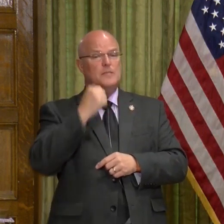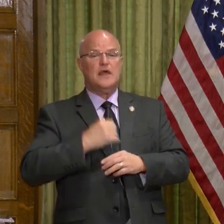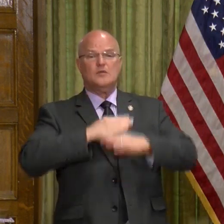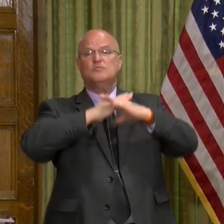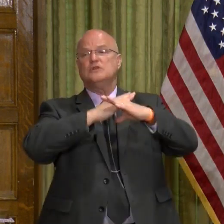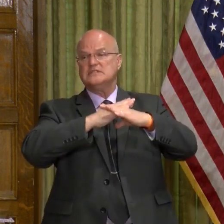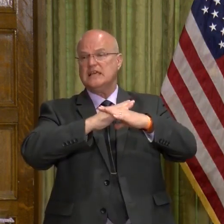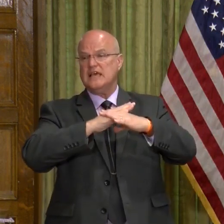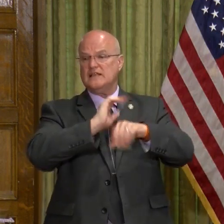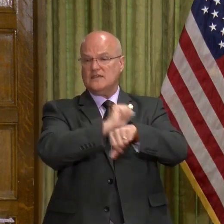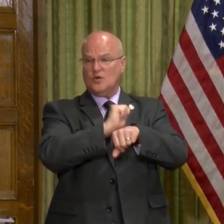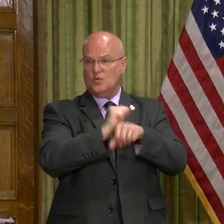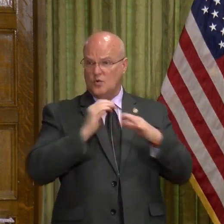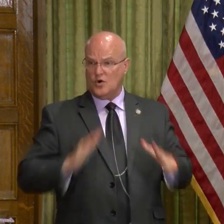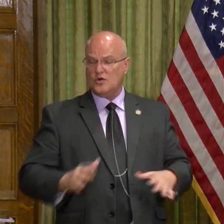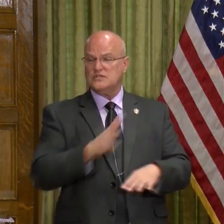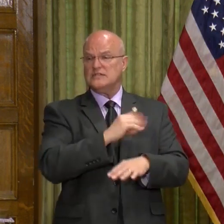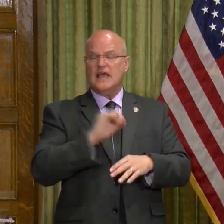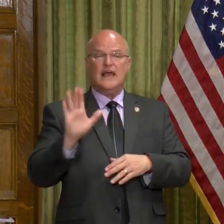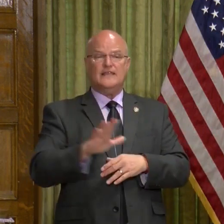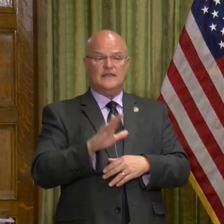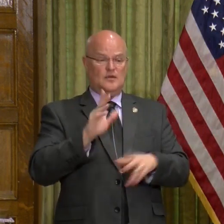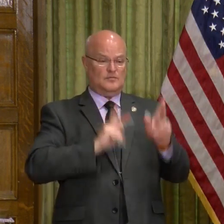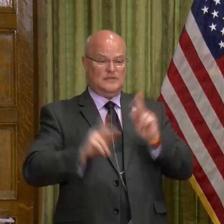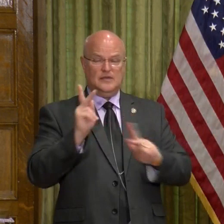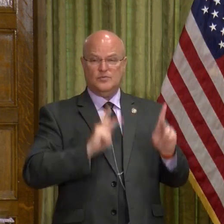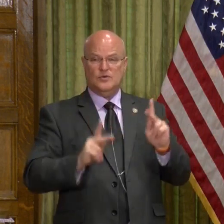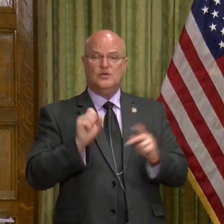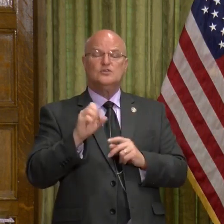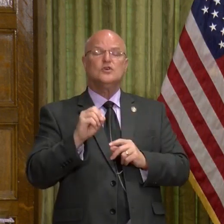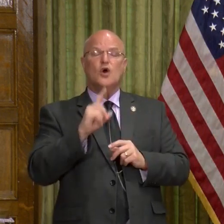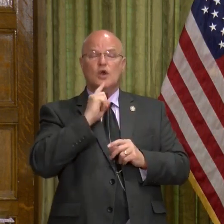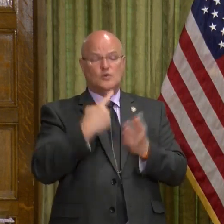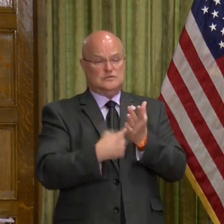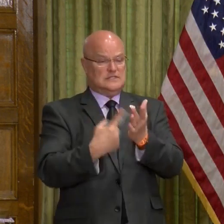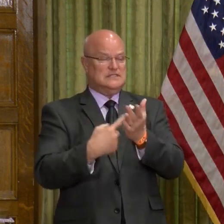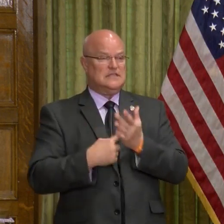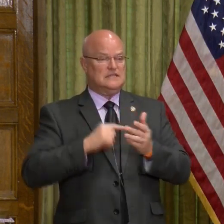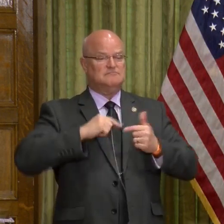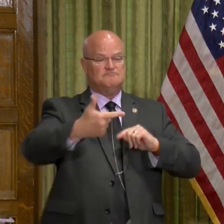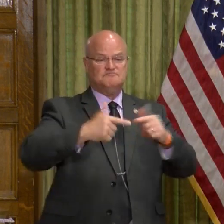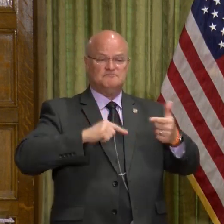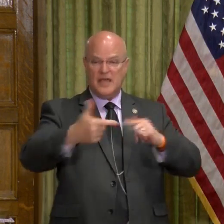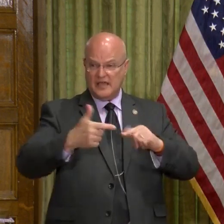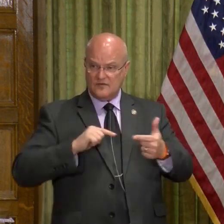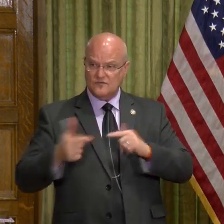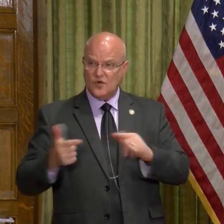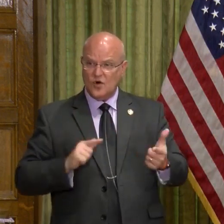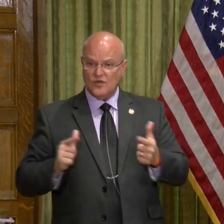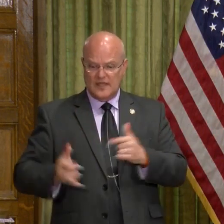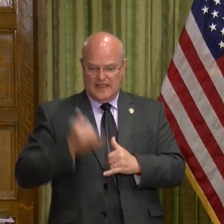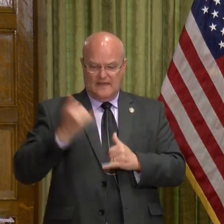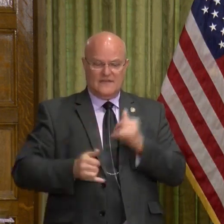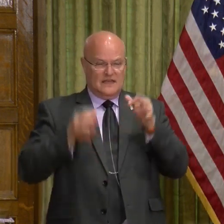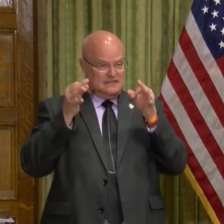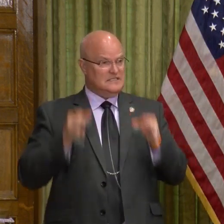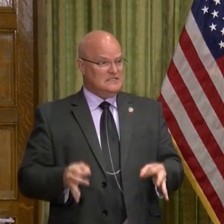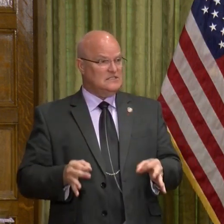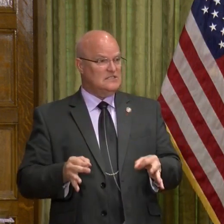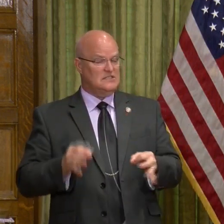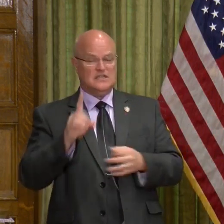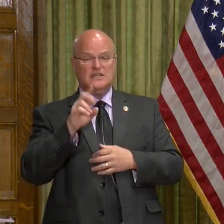protect their workers and their patrons. And so it was a discussion back and forth. You know, in the final analysis,